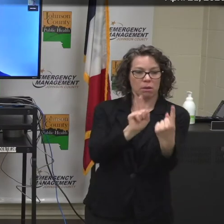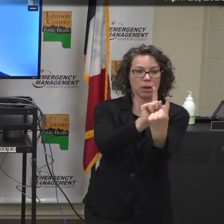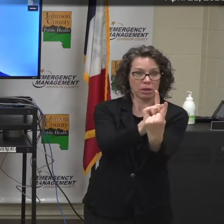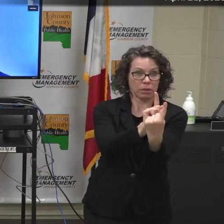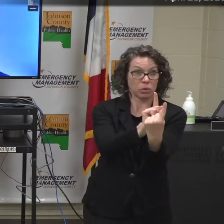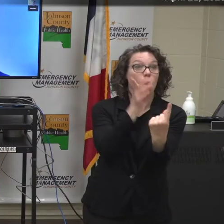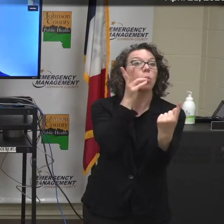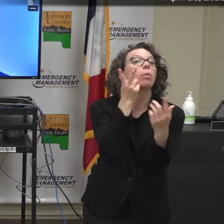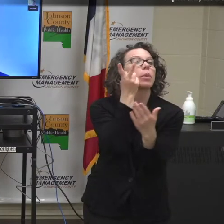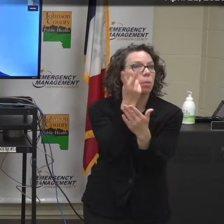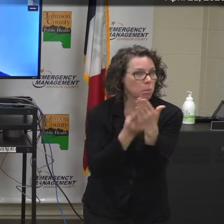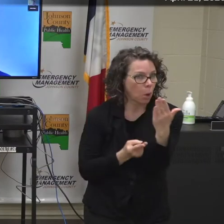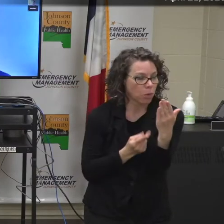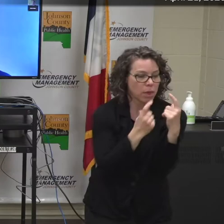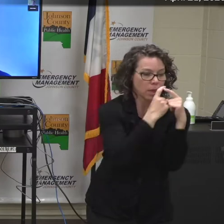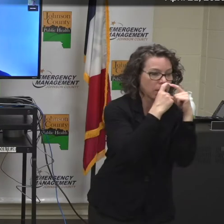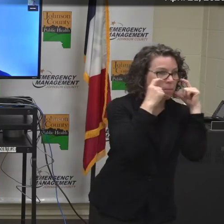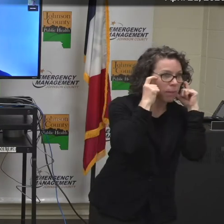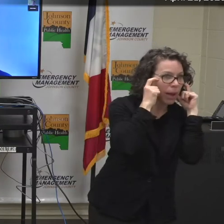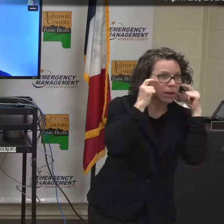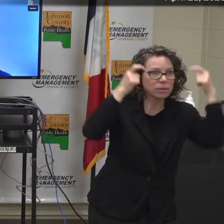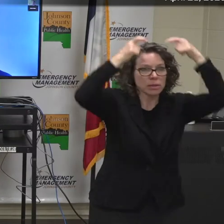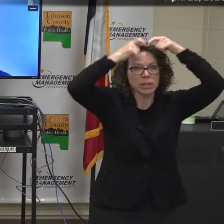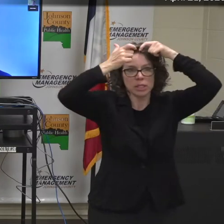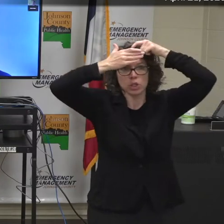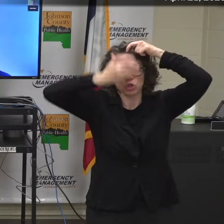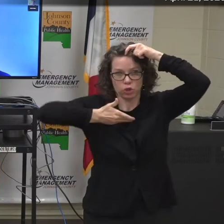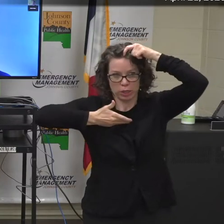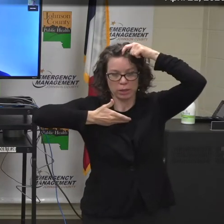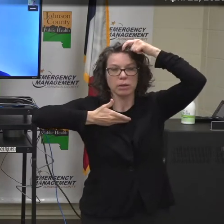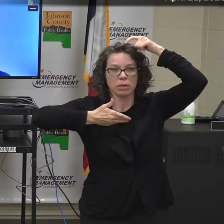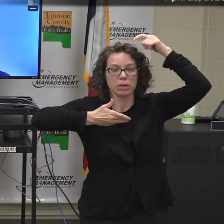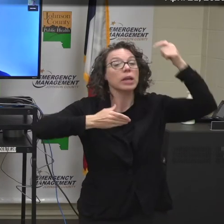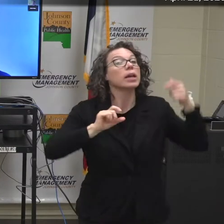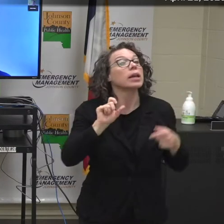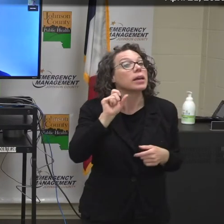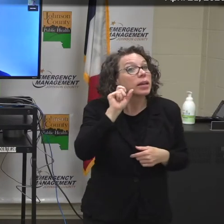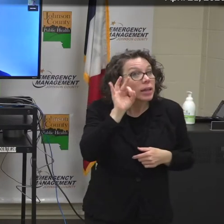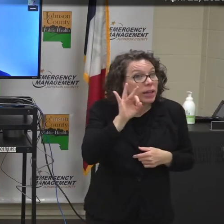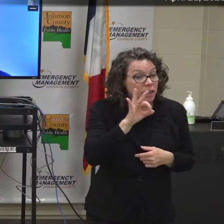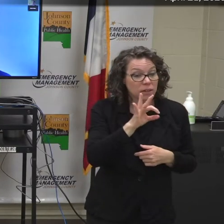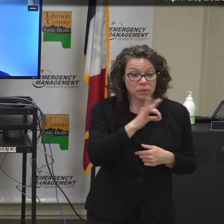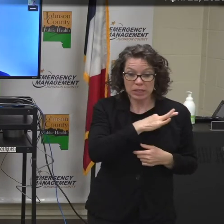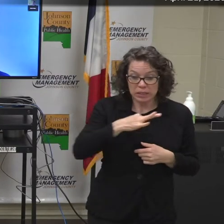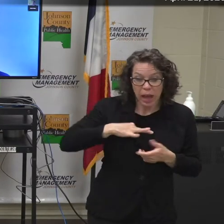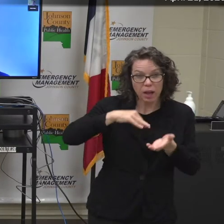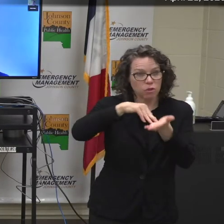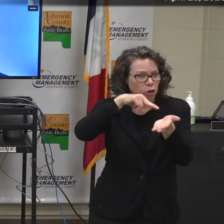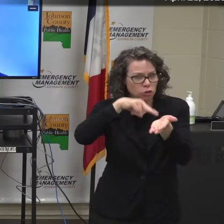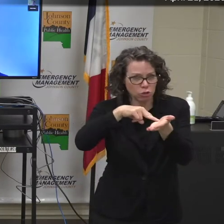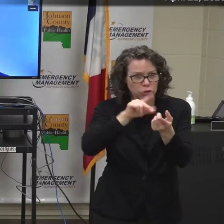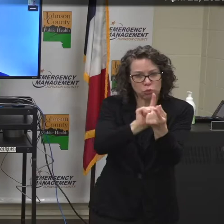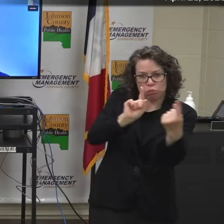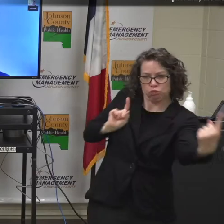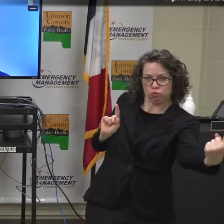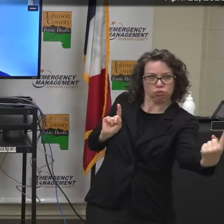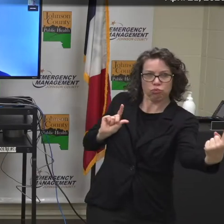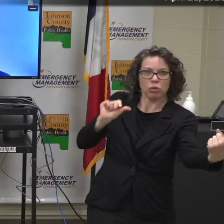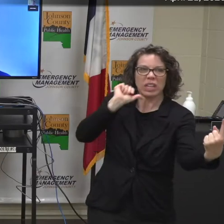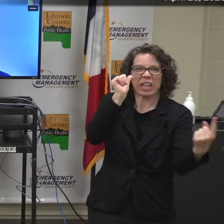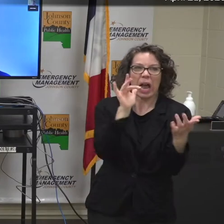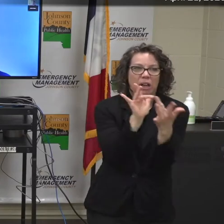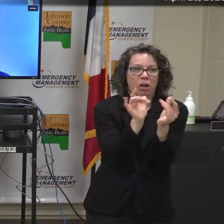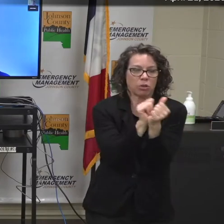in addition to their face shield. And those that do not contact with patients will be